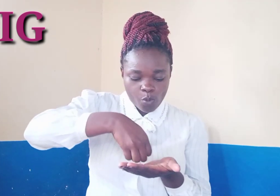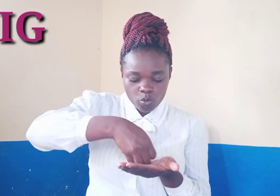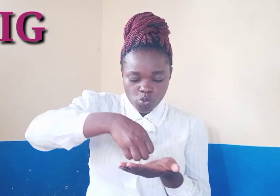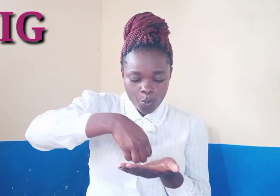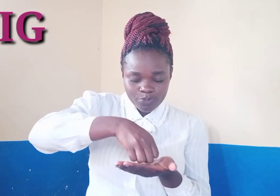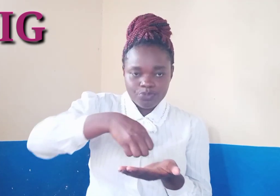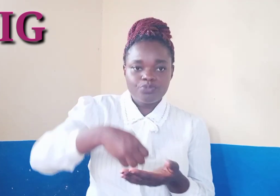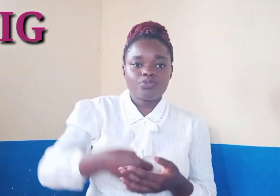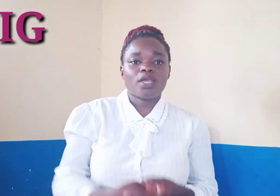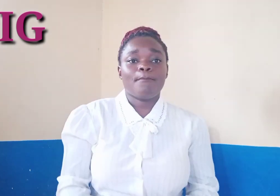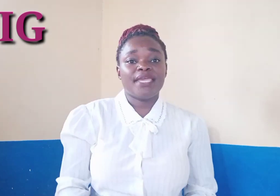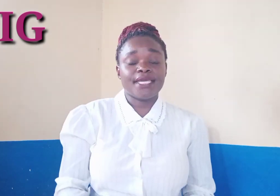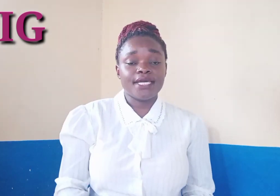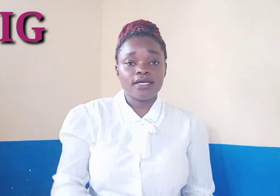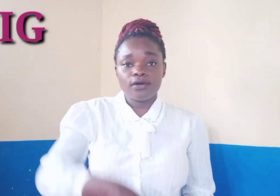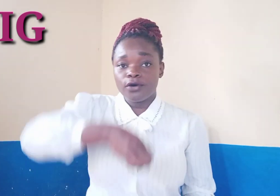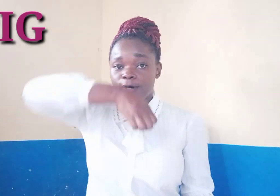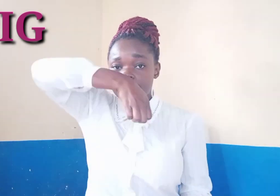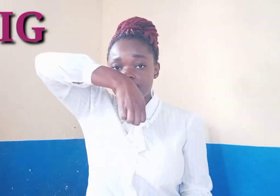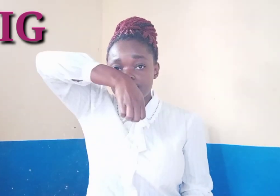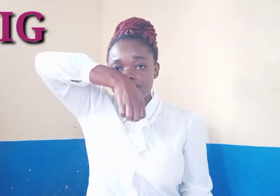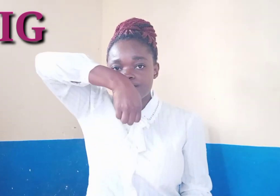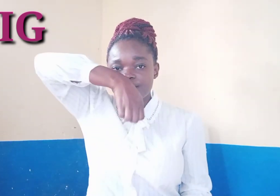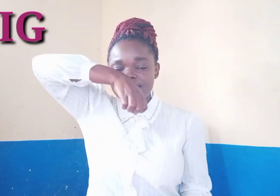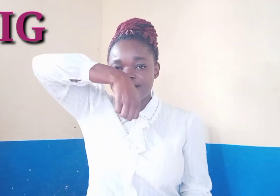pig pig pig pig